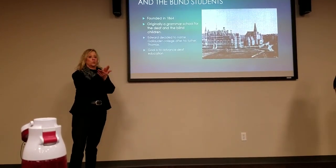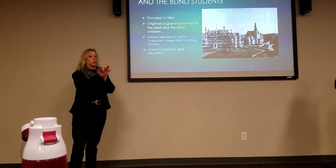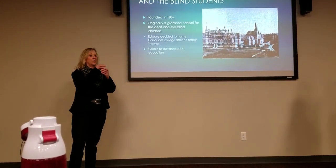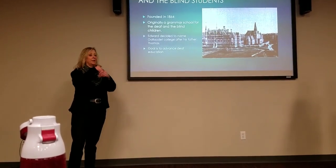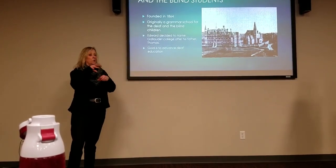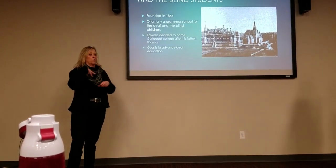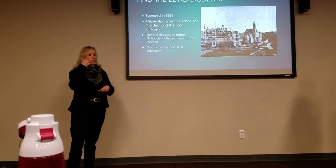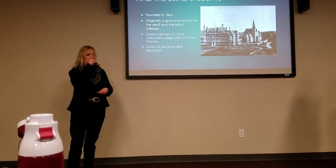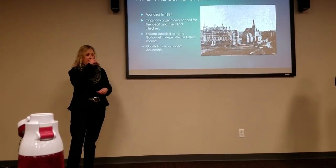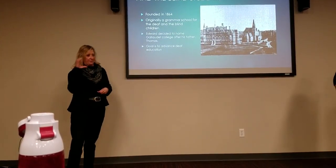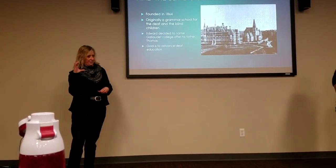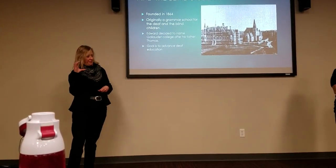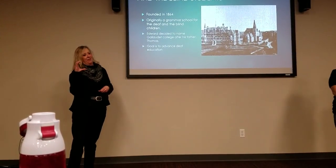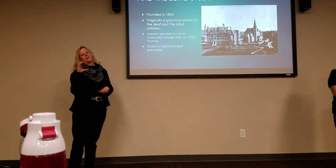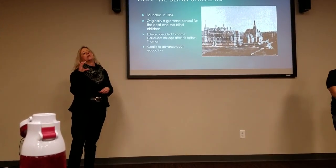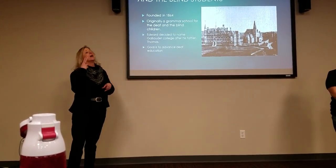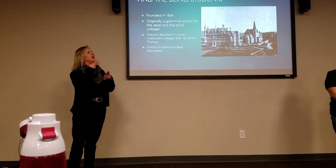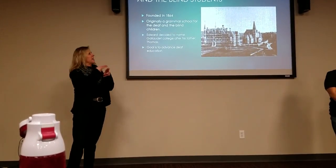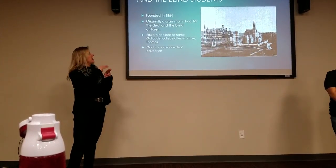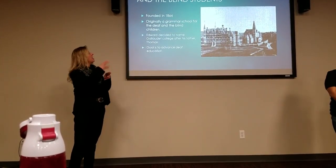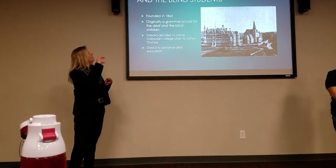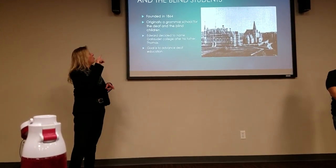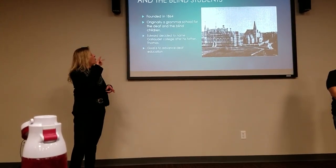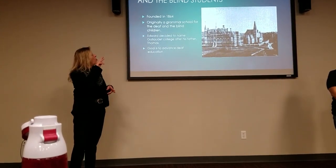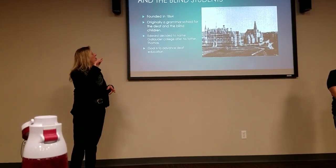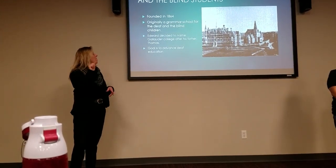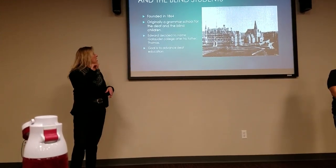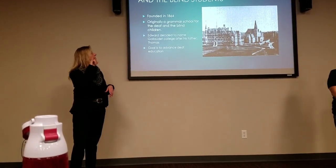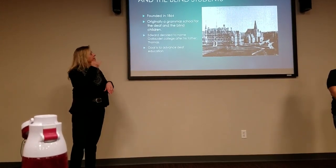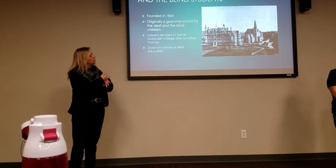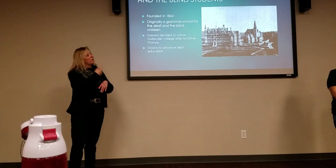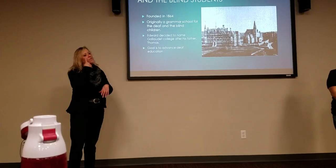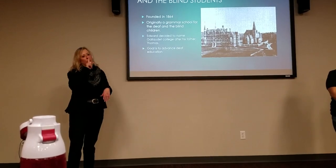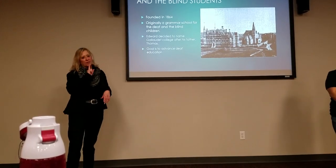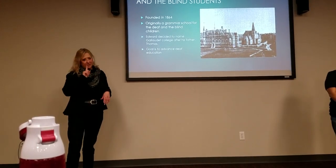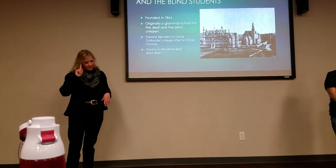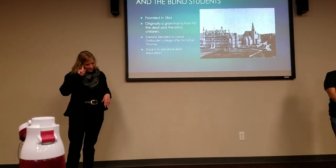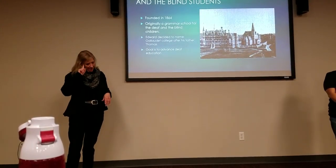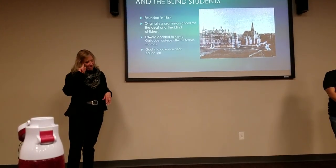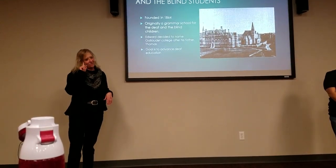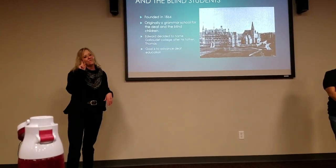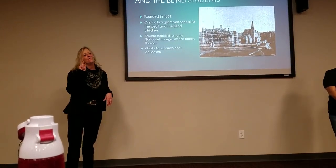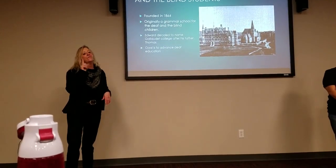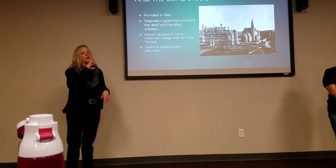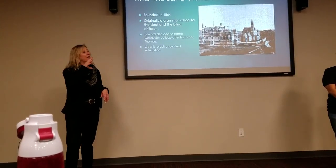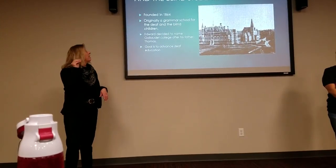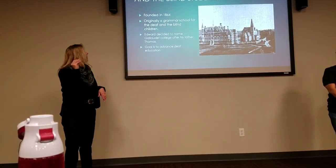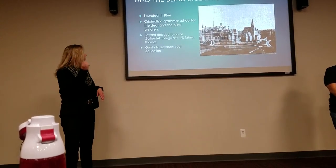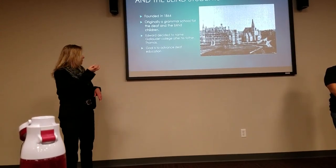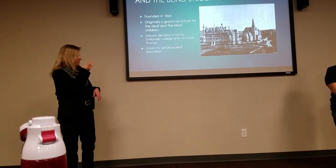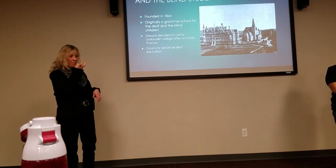This is the second school in Washington, D.C. It was the Columbia Institute for the Deaf and Blind Students.